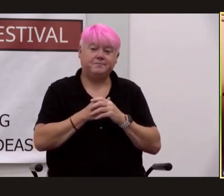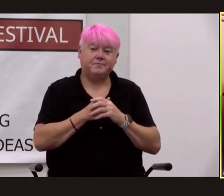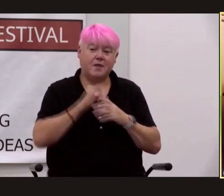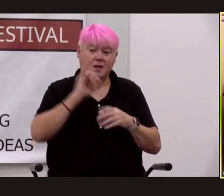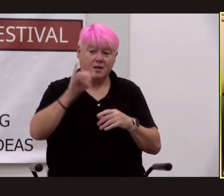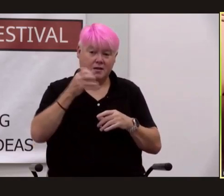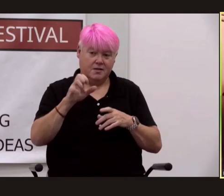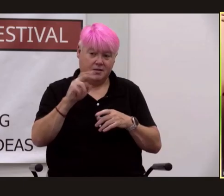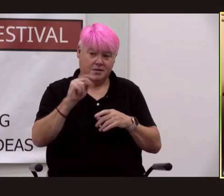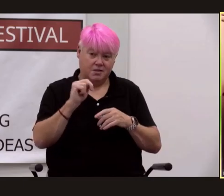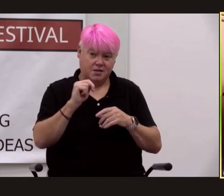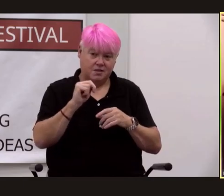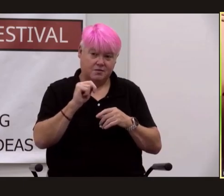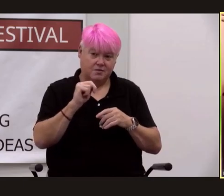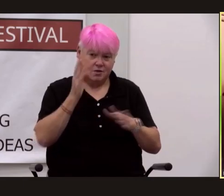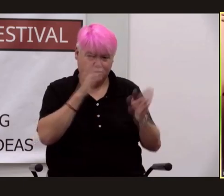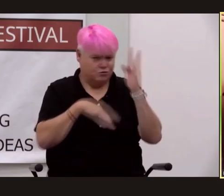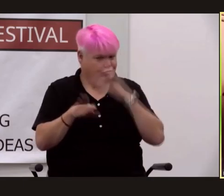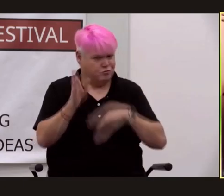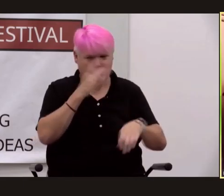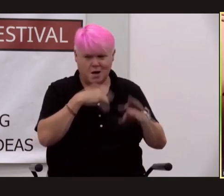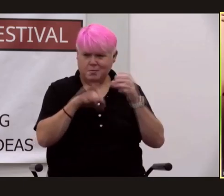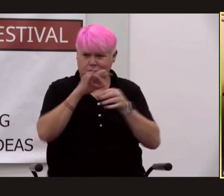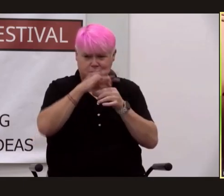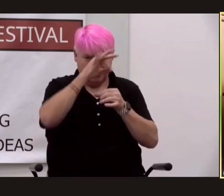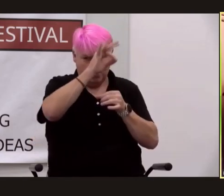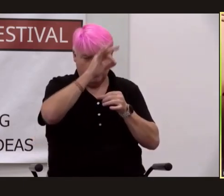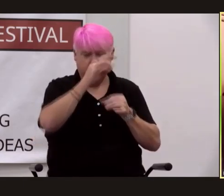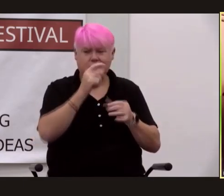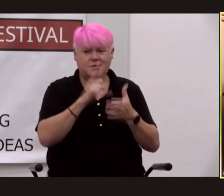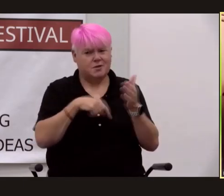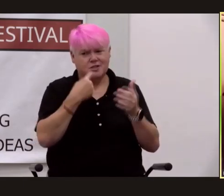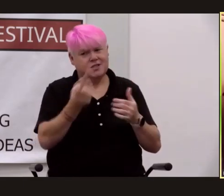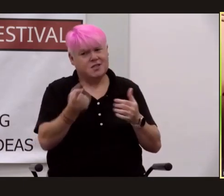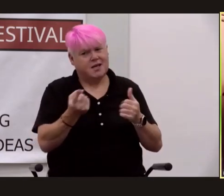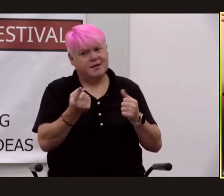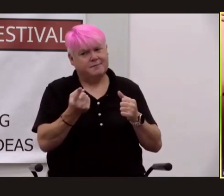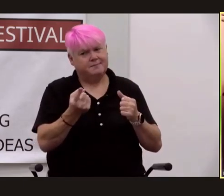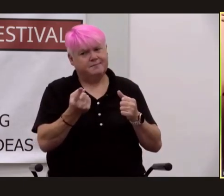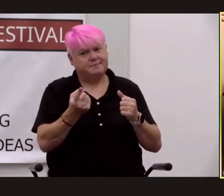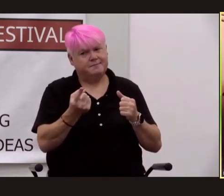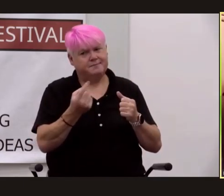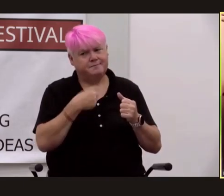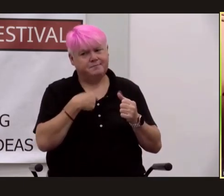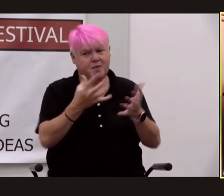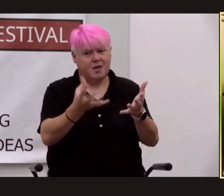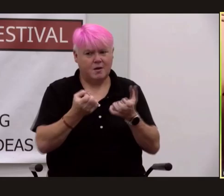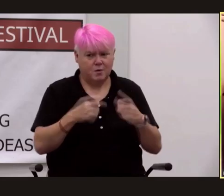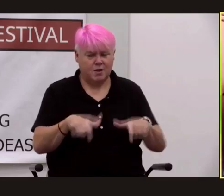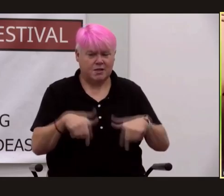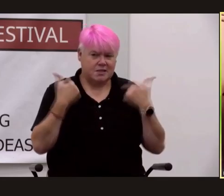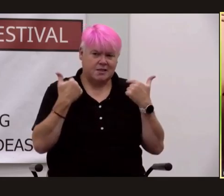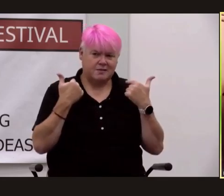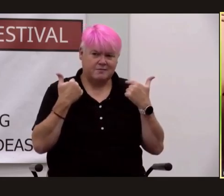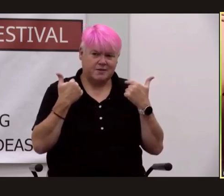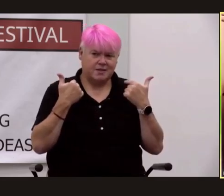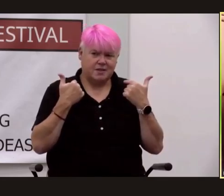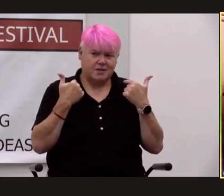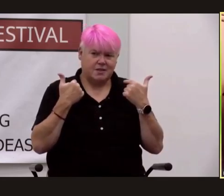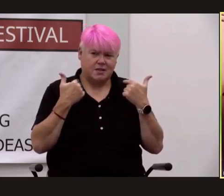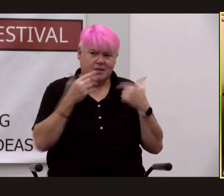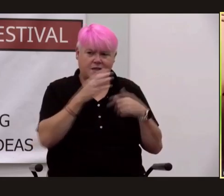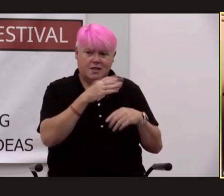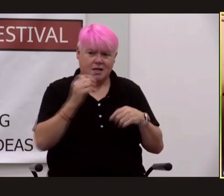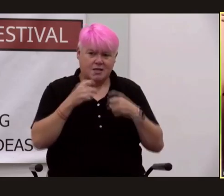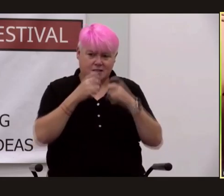certainly was a very troubled soul and this is what she said i wanted to live and to give